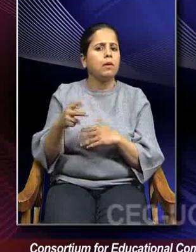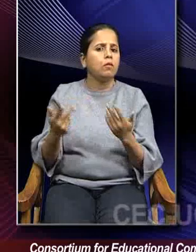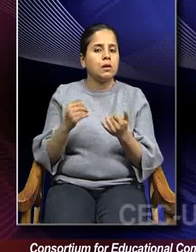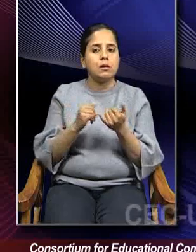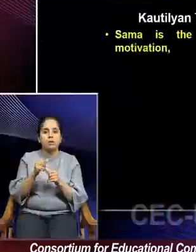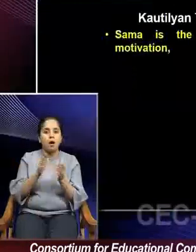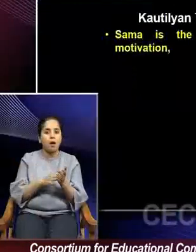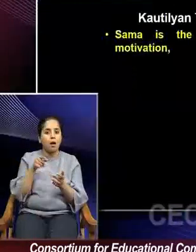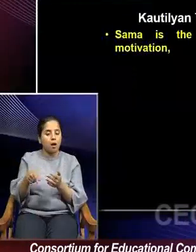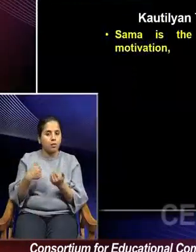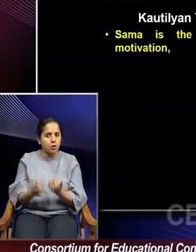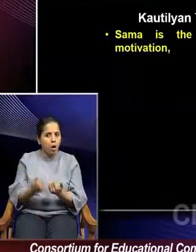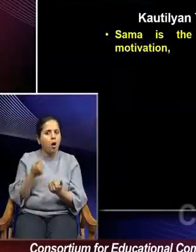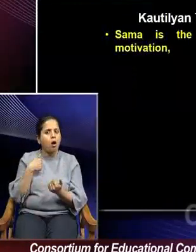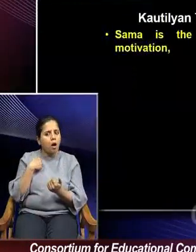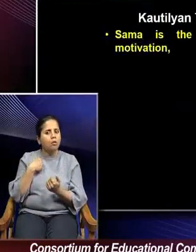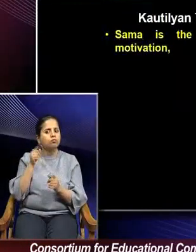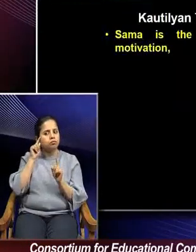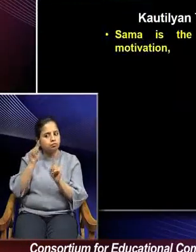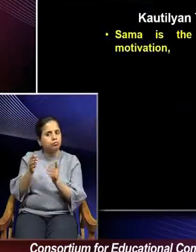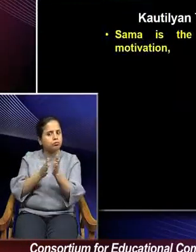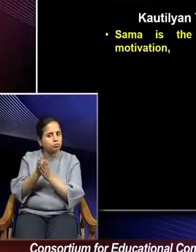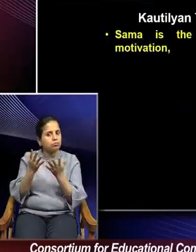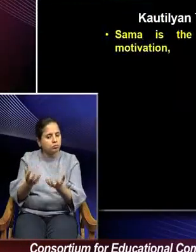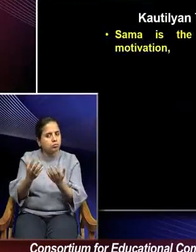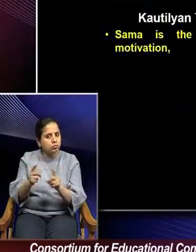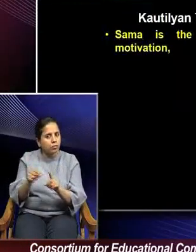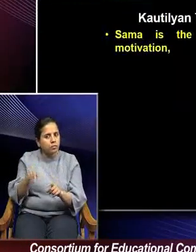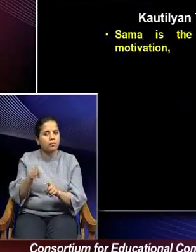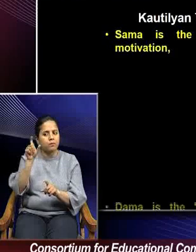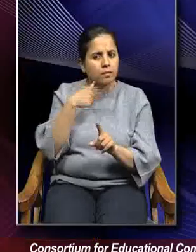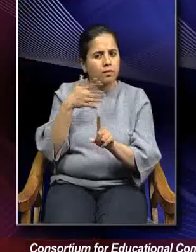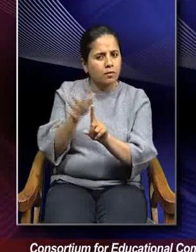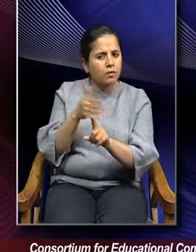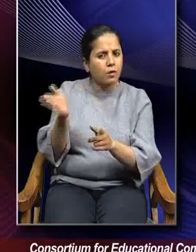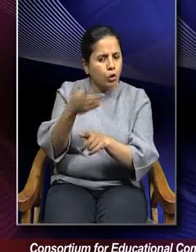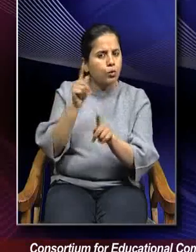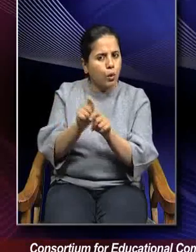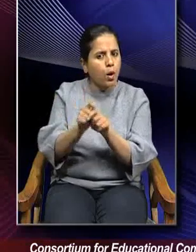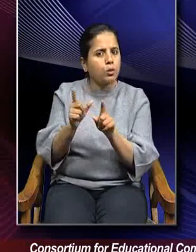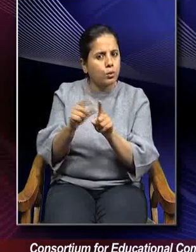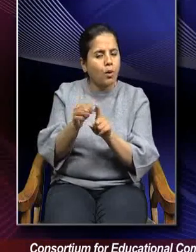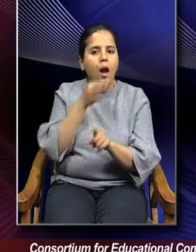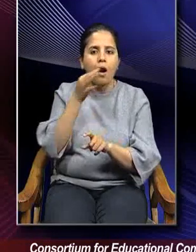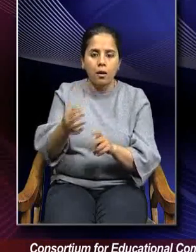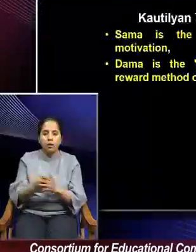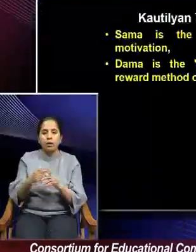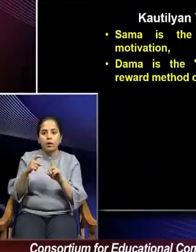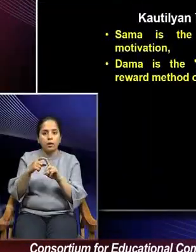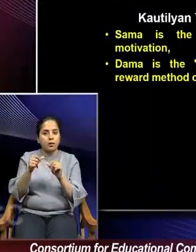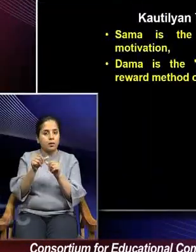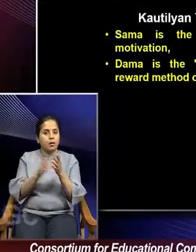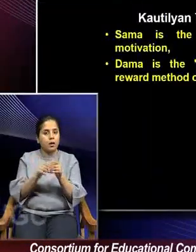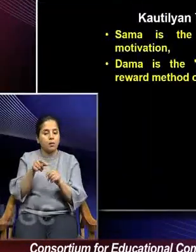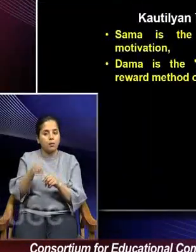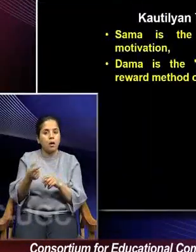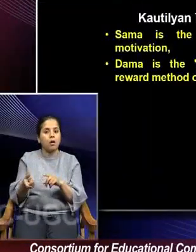basically the persuasion method of motivation where you persuade a person to do some work. Dama is regarded as